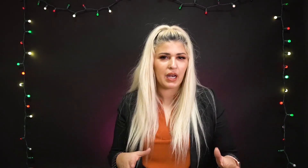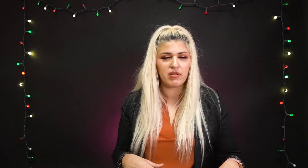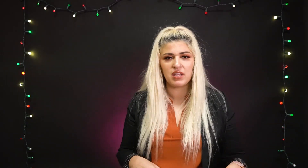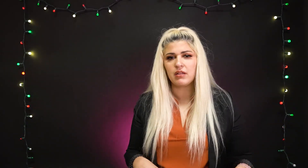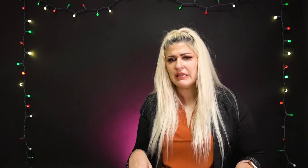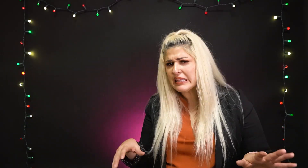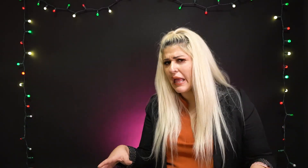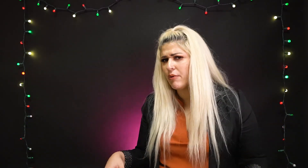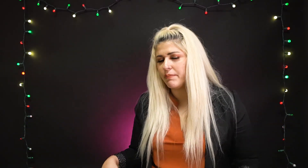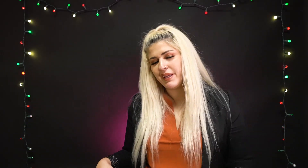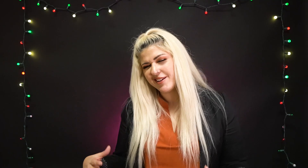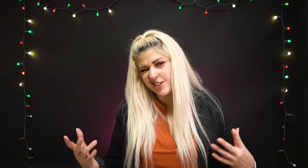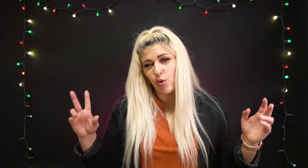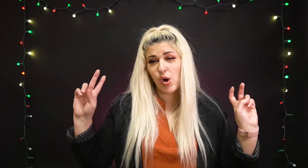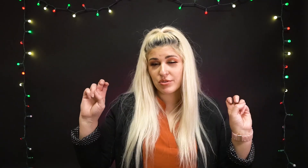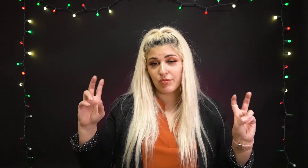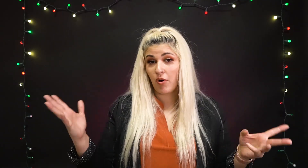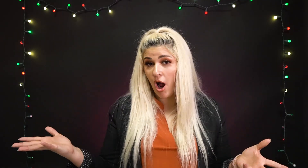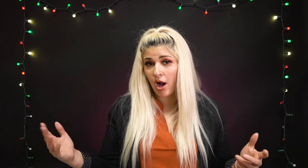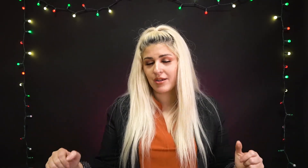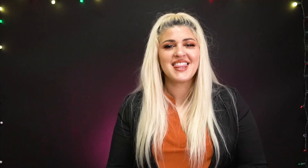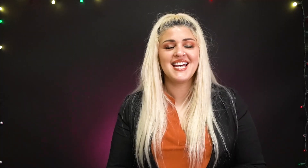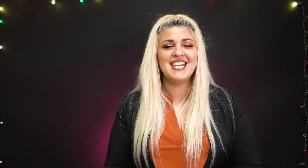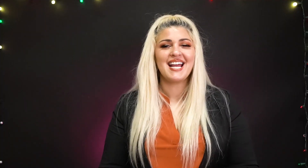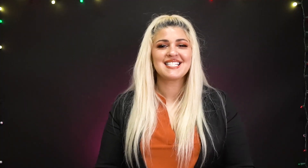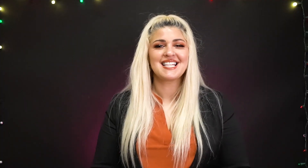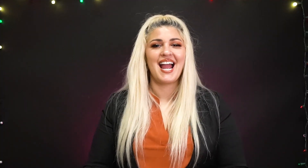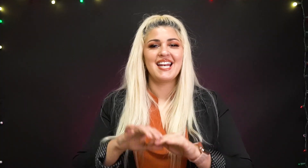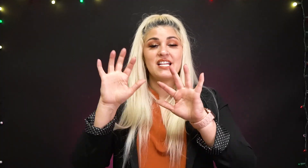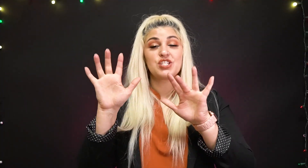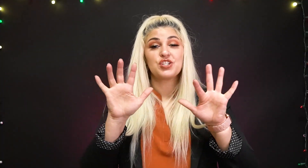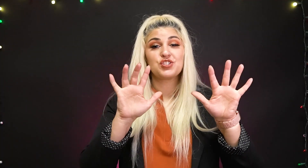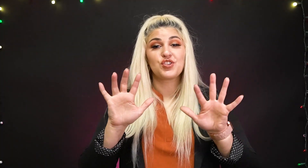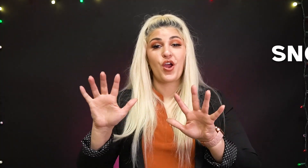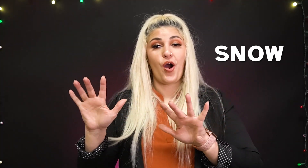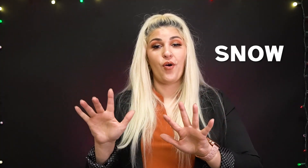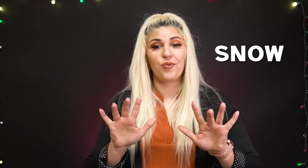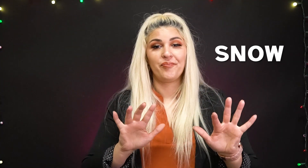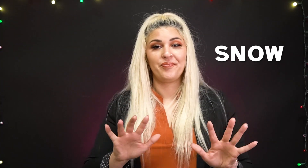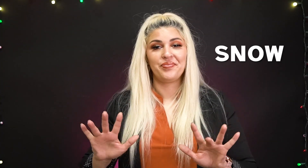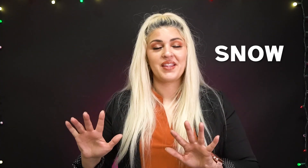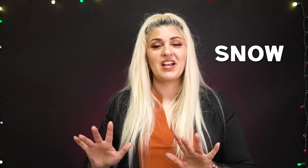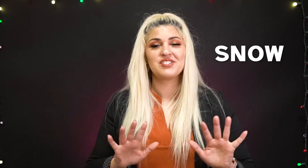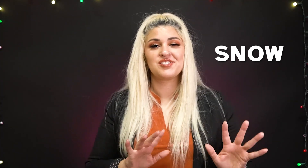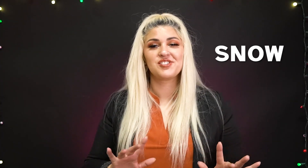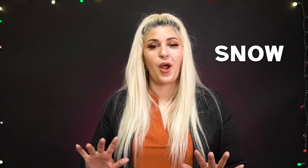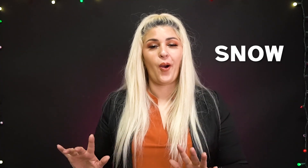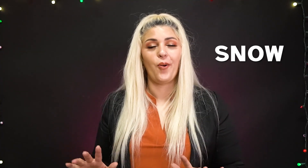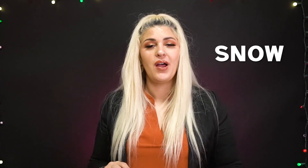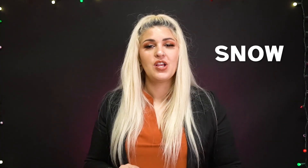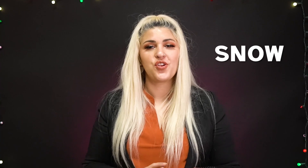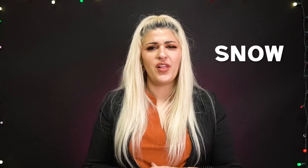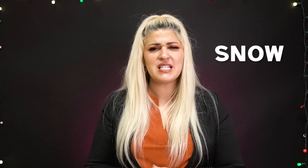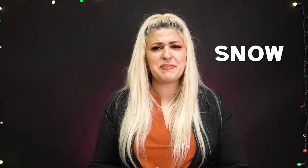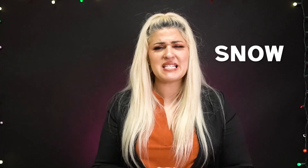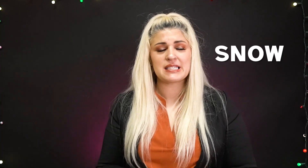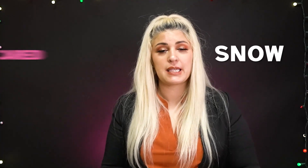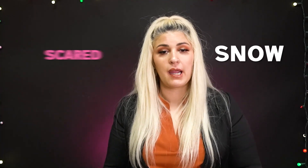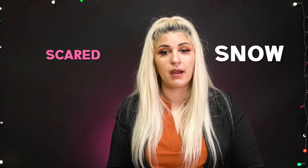kind of a thing then that would be quote wrong the next sign is snow snow so let's be scared